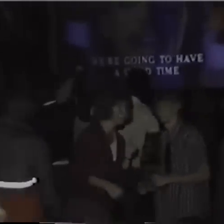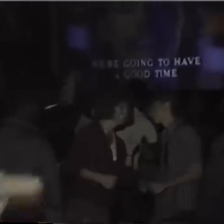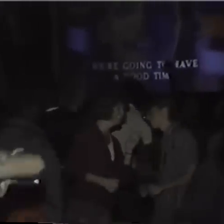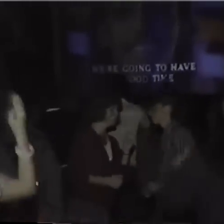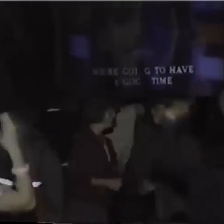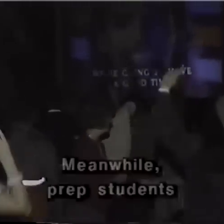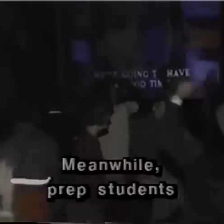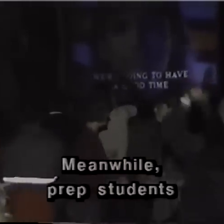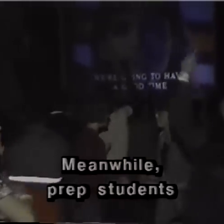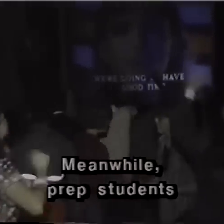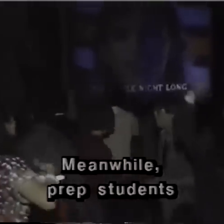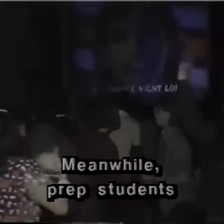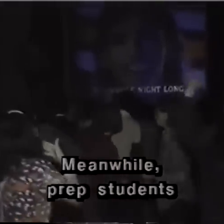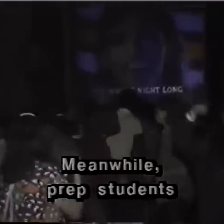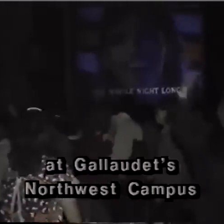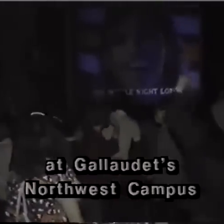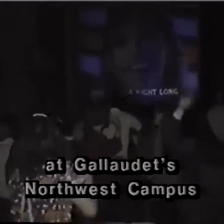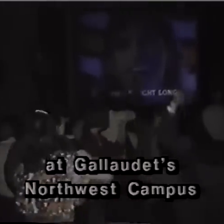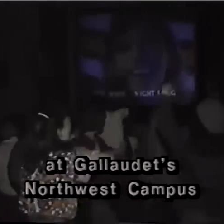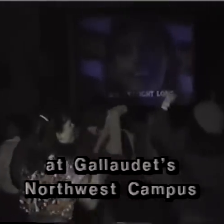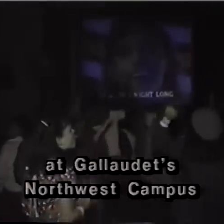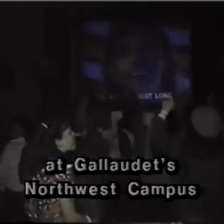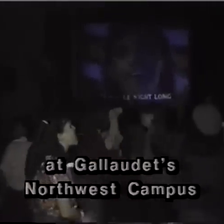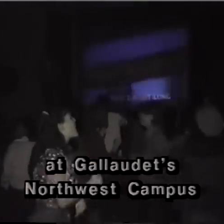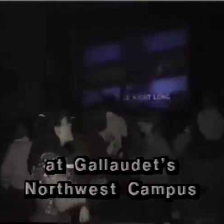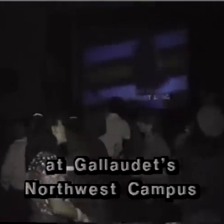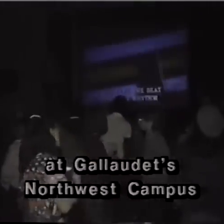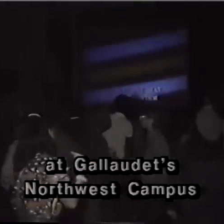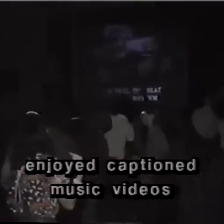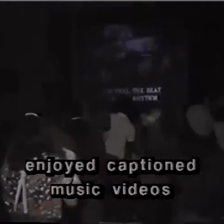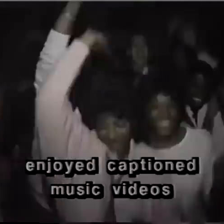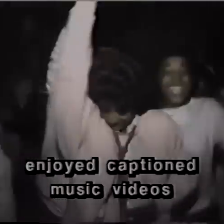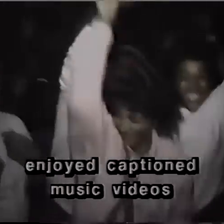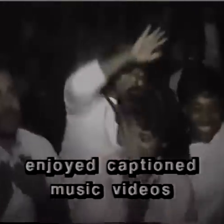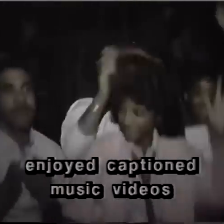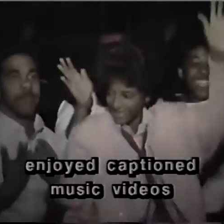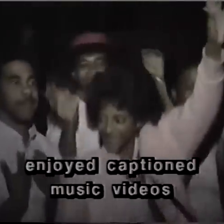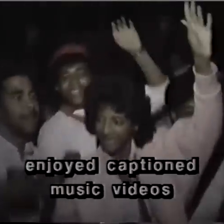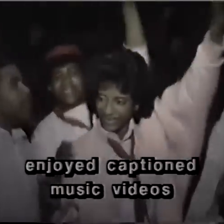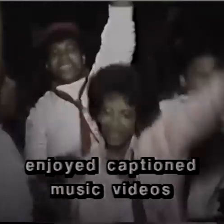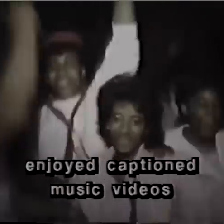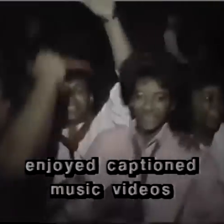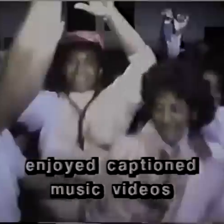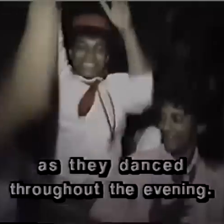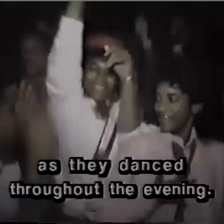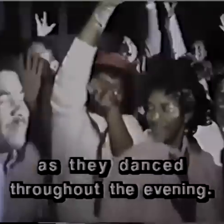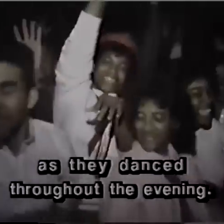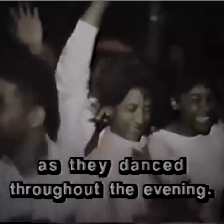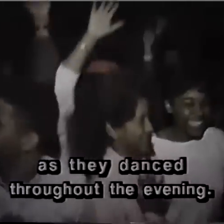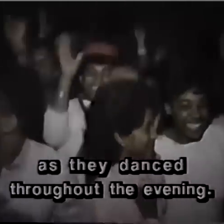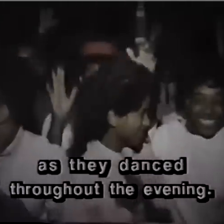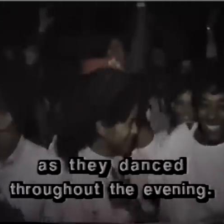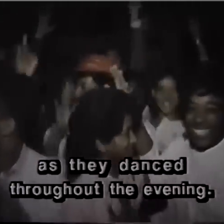Meanwhile, prep students at Gallaudet's Northwest campus enjoyed captioned music videos as they danced throughout the evening.